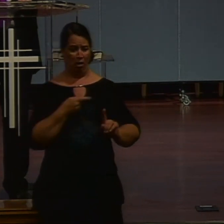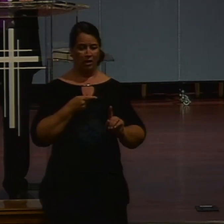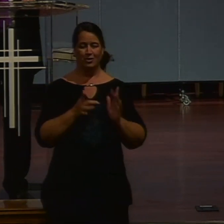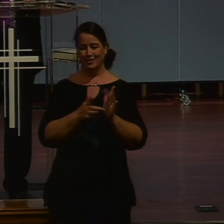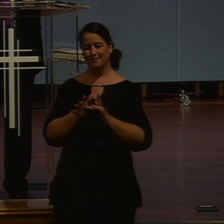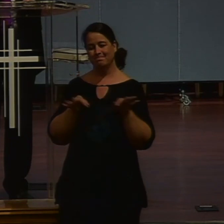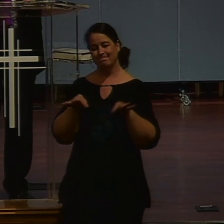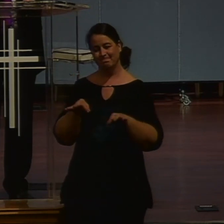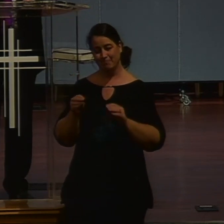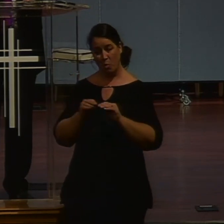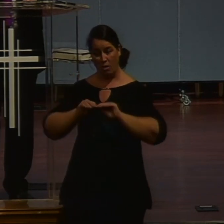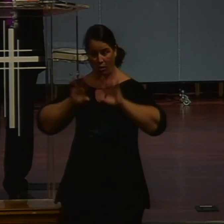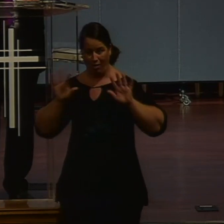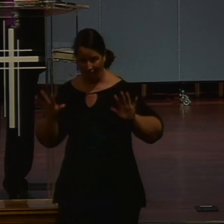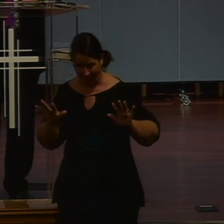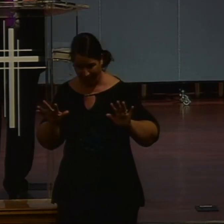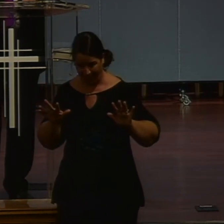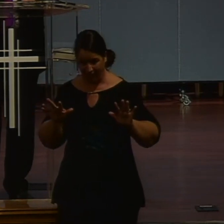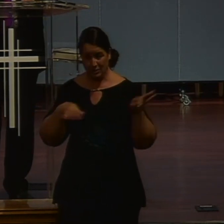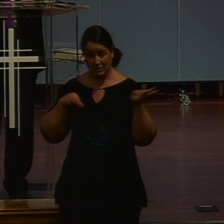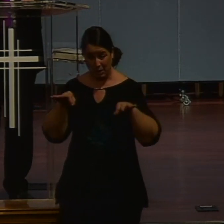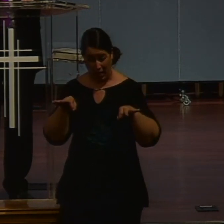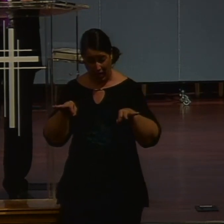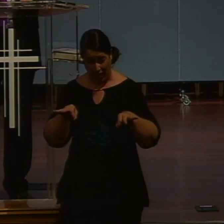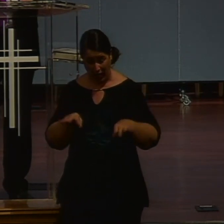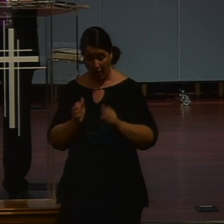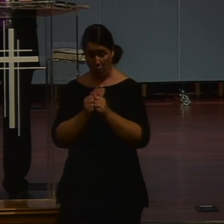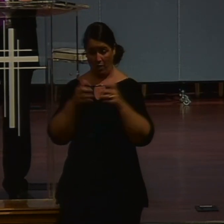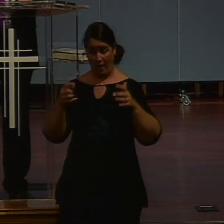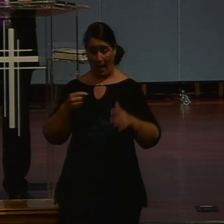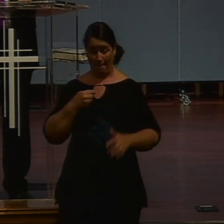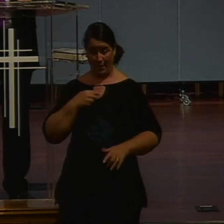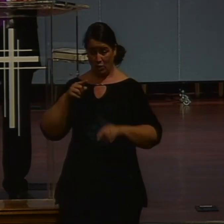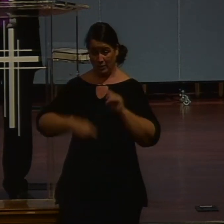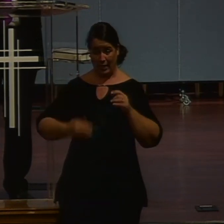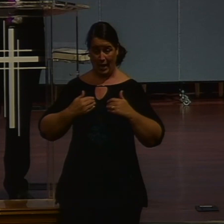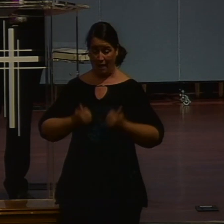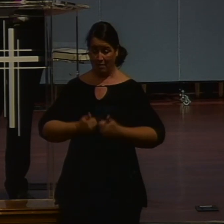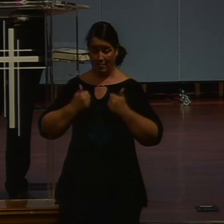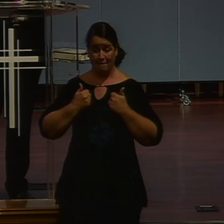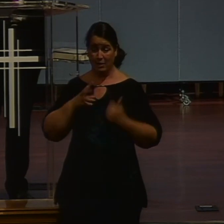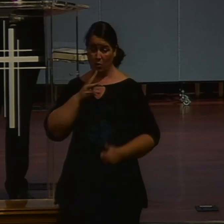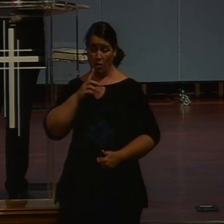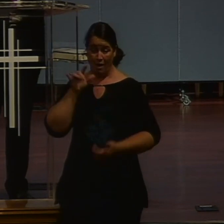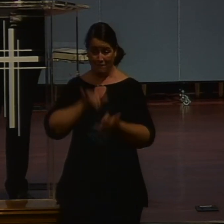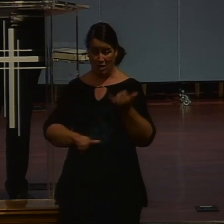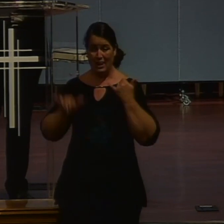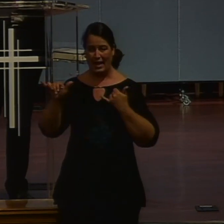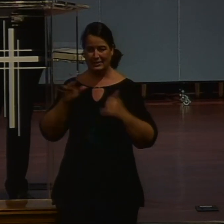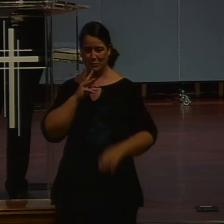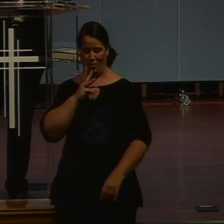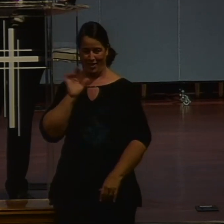zero. And Christ. Is. Ground zero. Without him. can do nothing. So. Jesus. Guided the conversation. From. That.